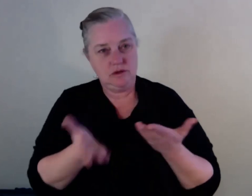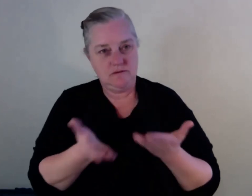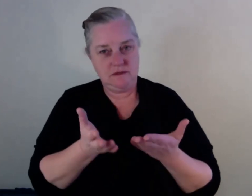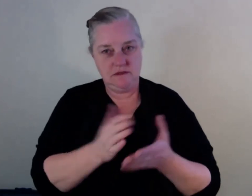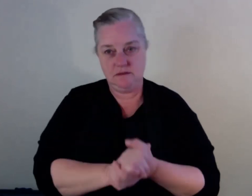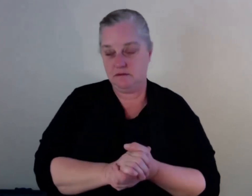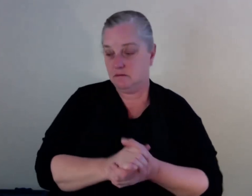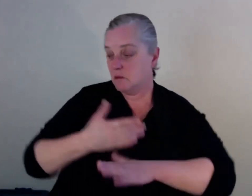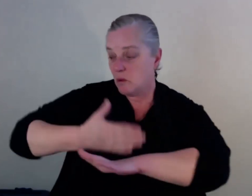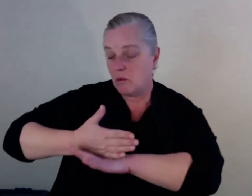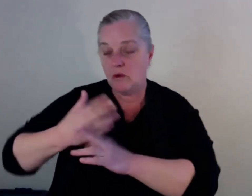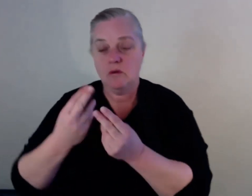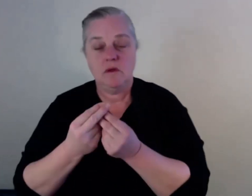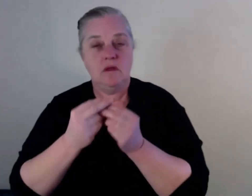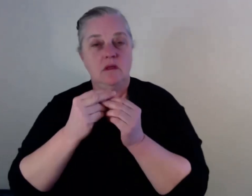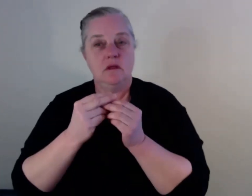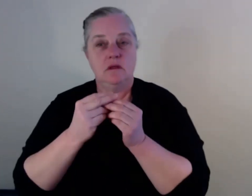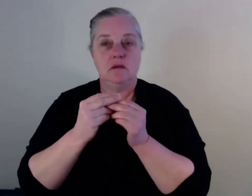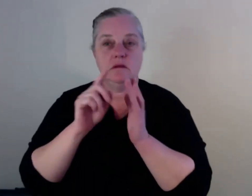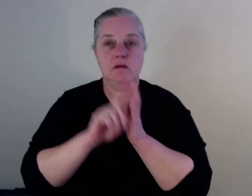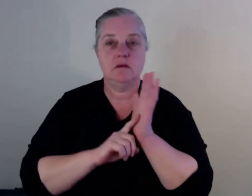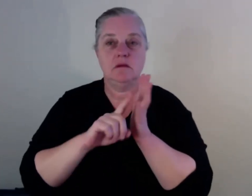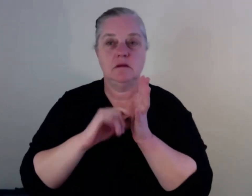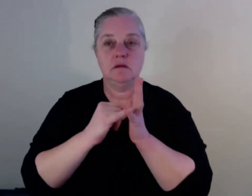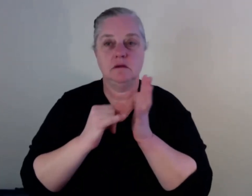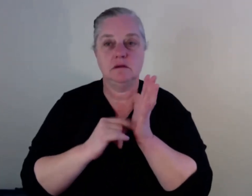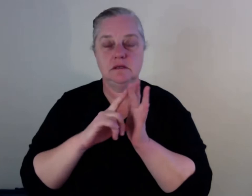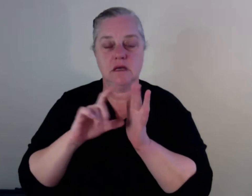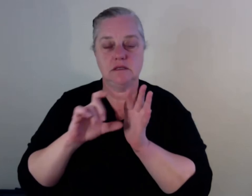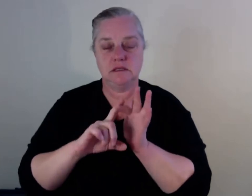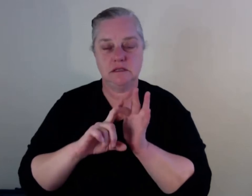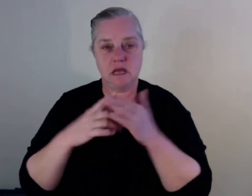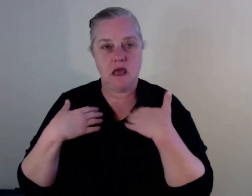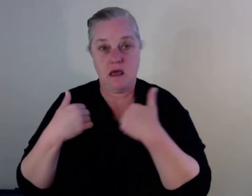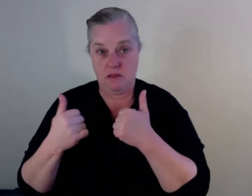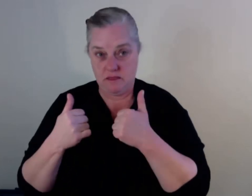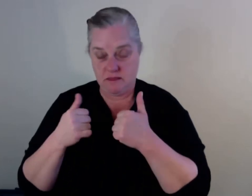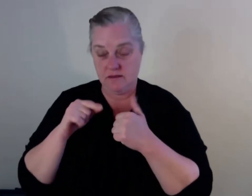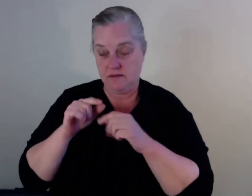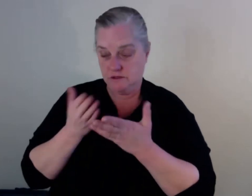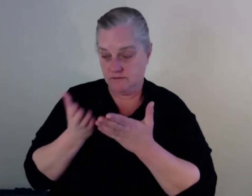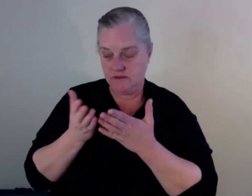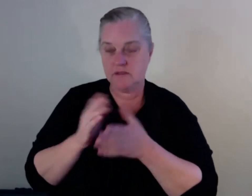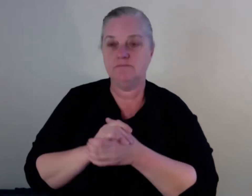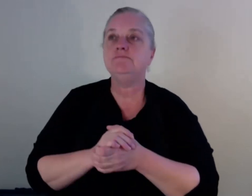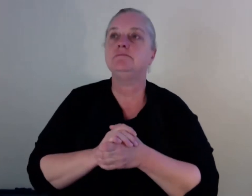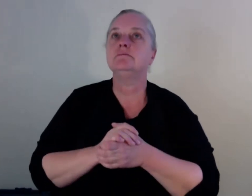ago in, it was actually this month, 15 years ago, I got out and I just, I had no sense of direction